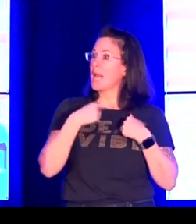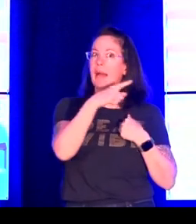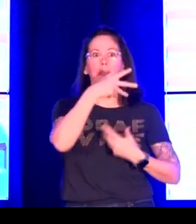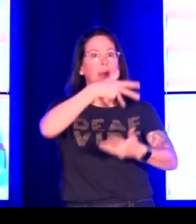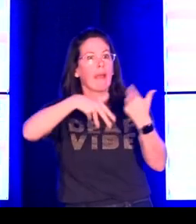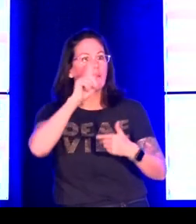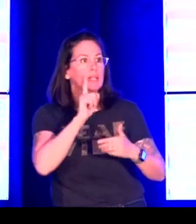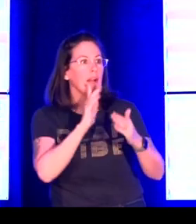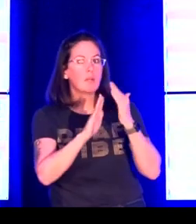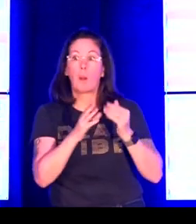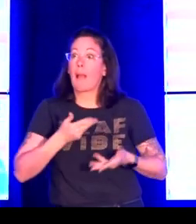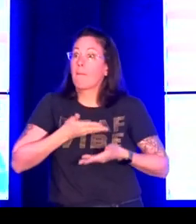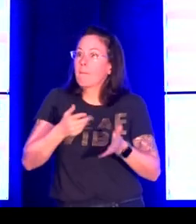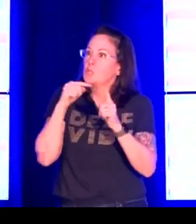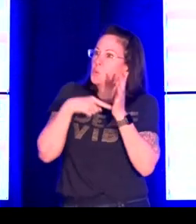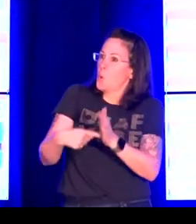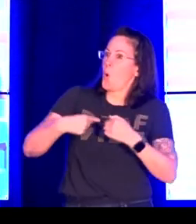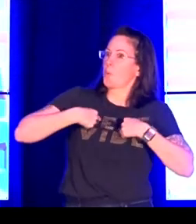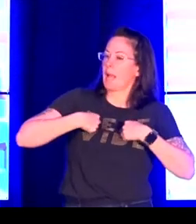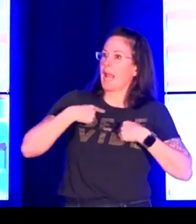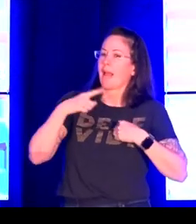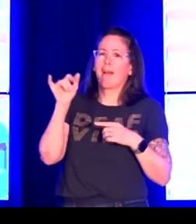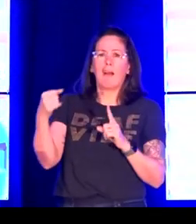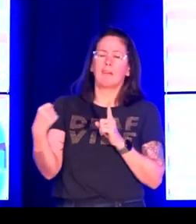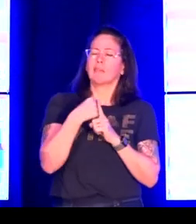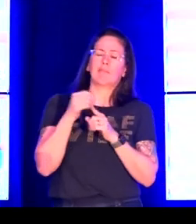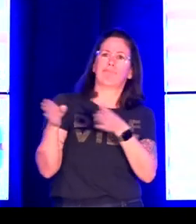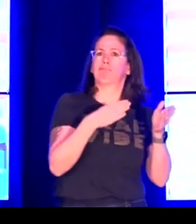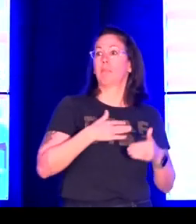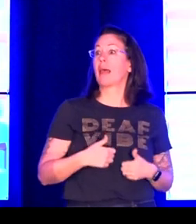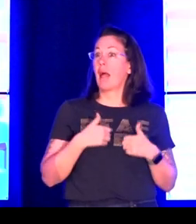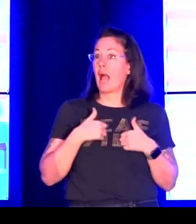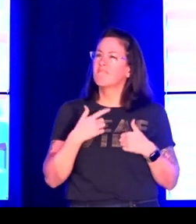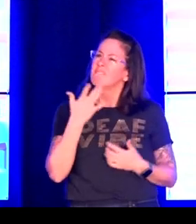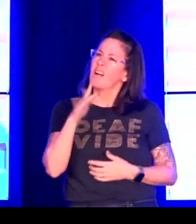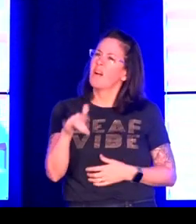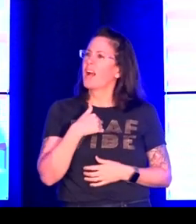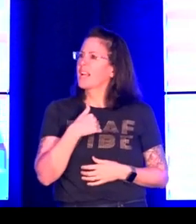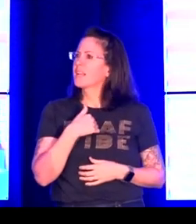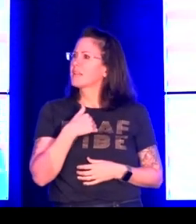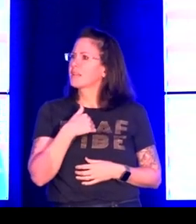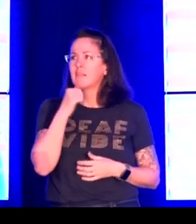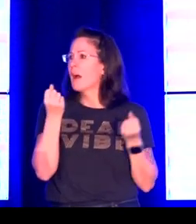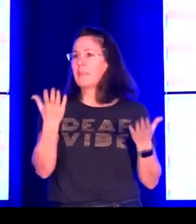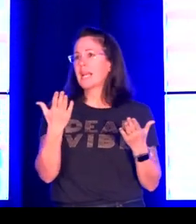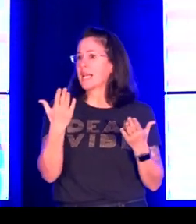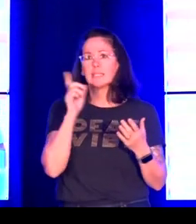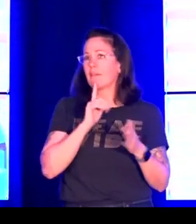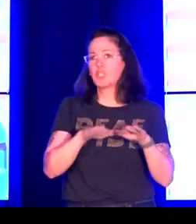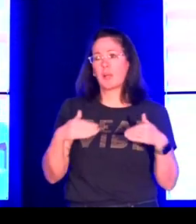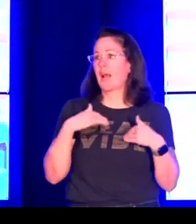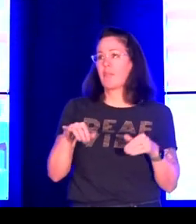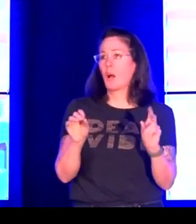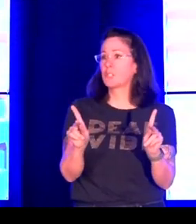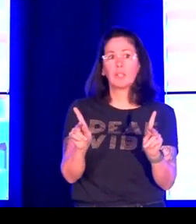But that really gives you an example that I am from a hearing family, but a family that